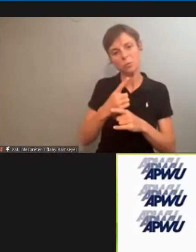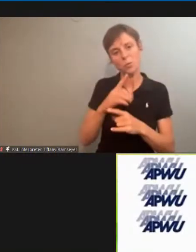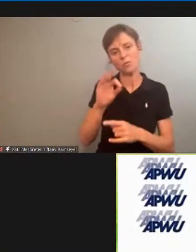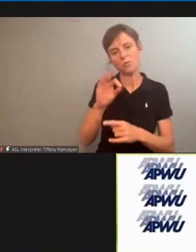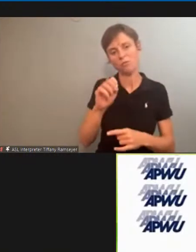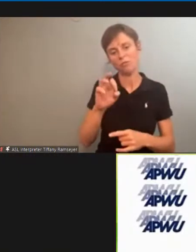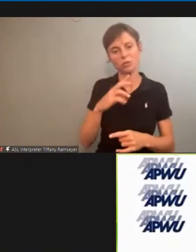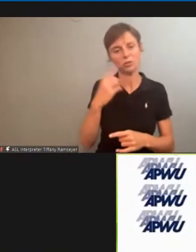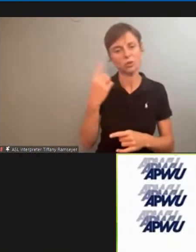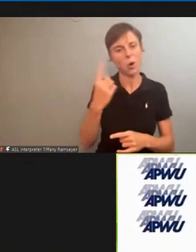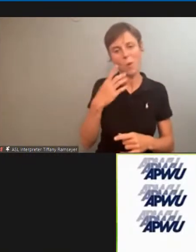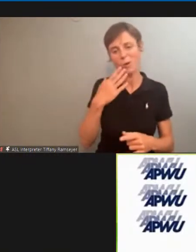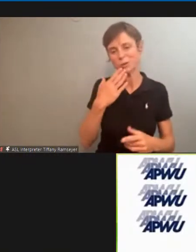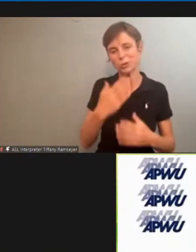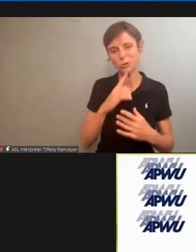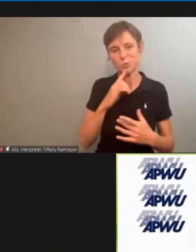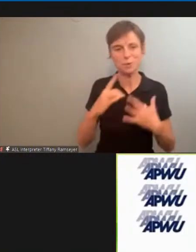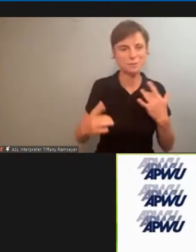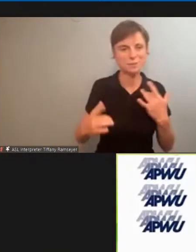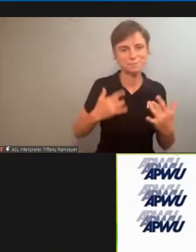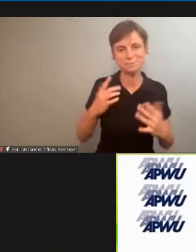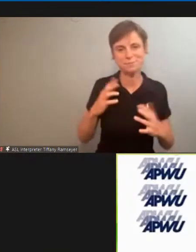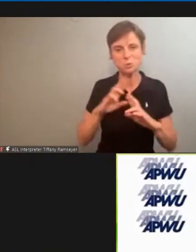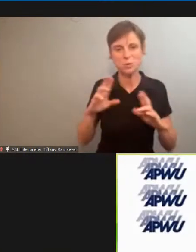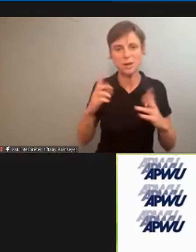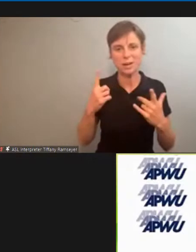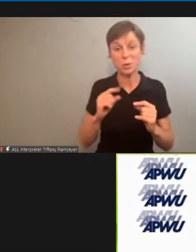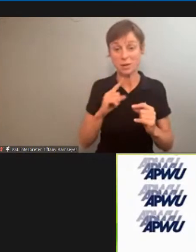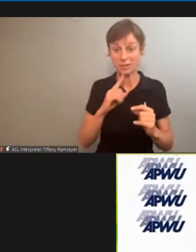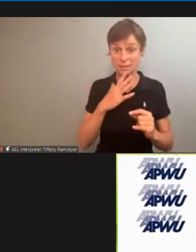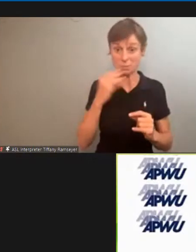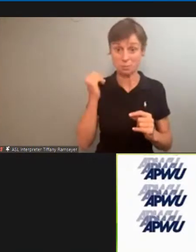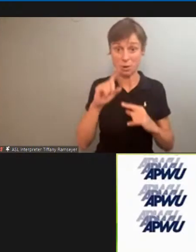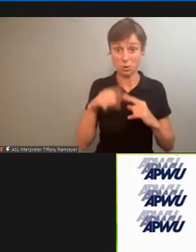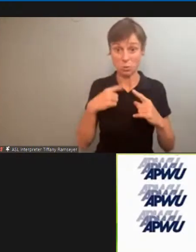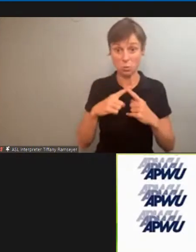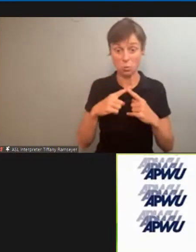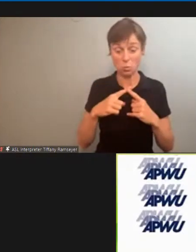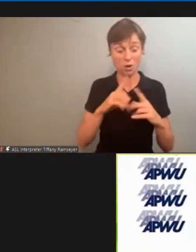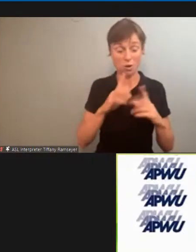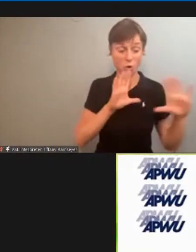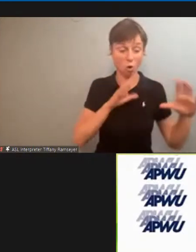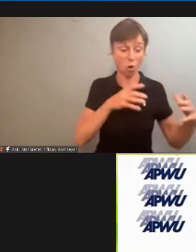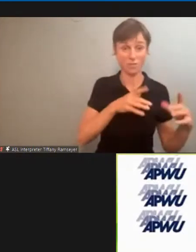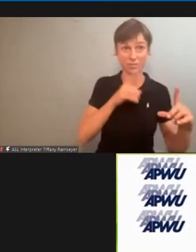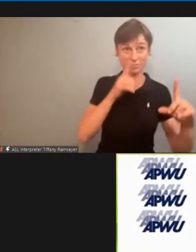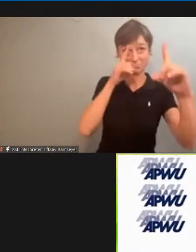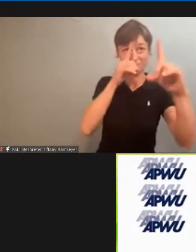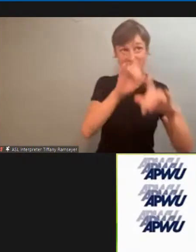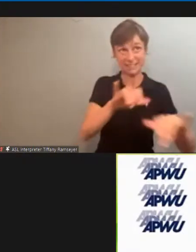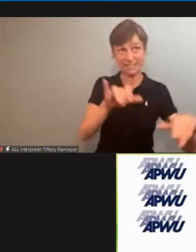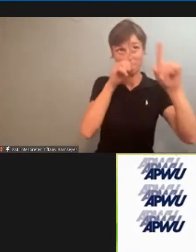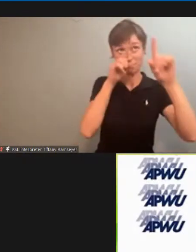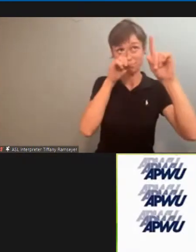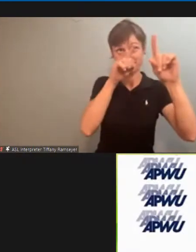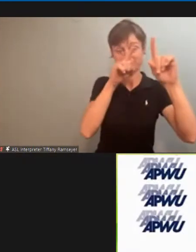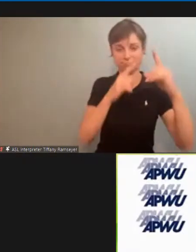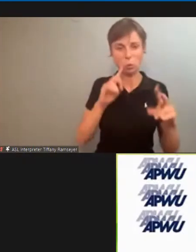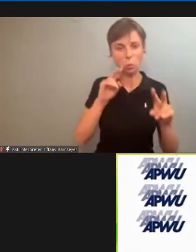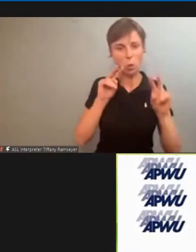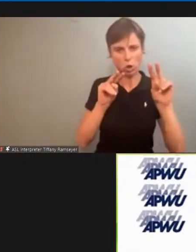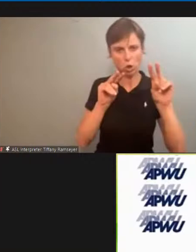fired up and ready to go. It's even better when we're fired up and ready to go and go in the same direction. We're looking forward to the